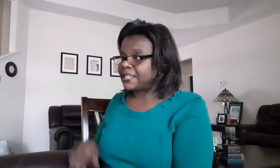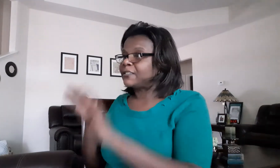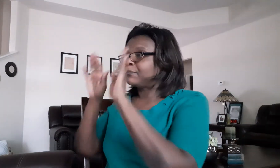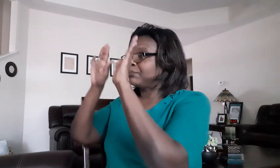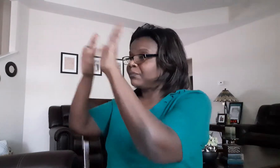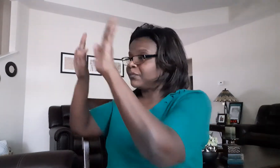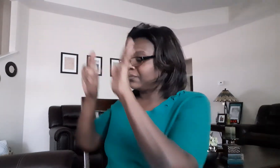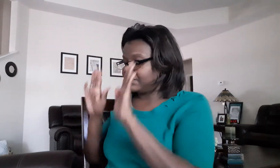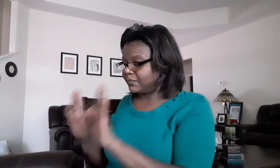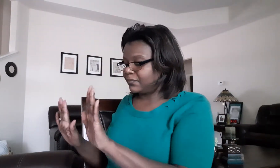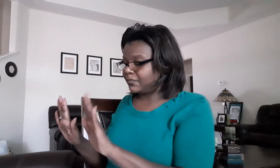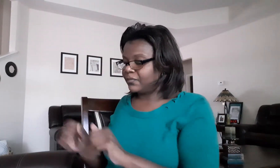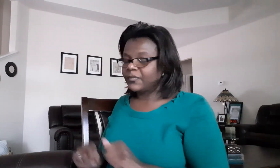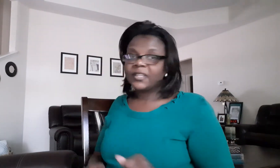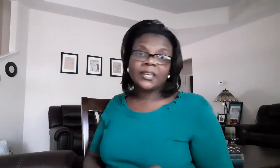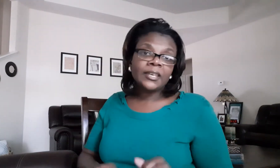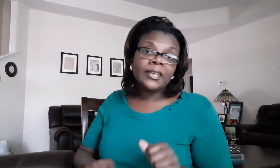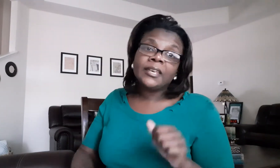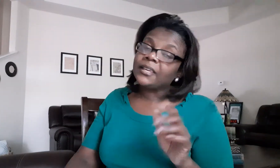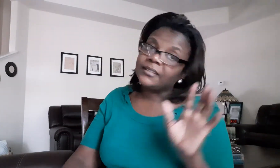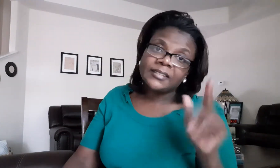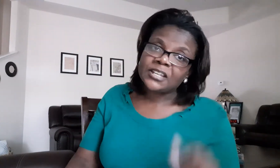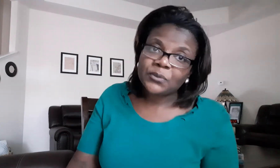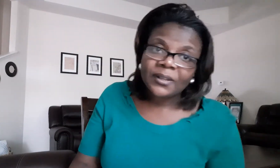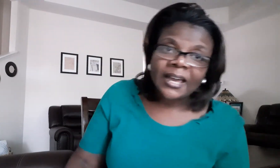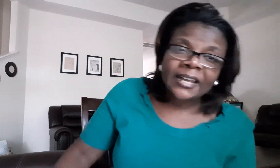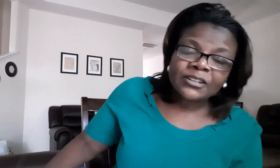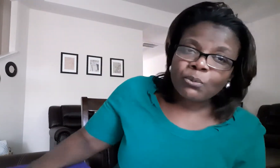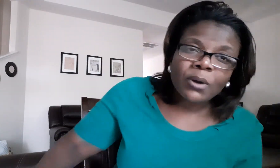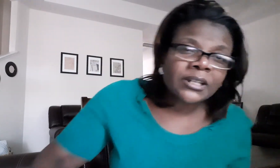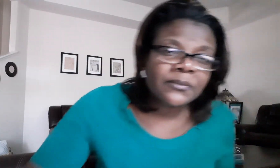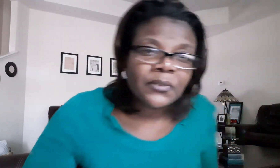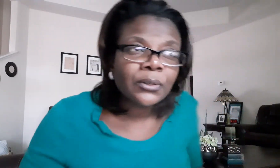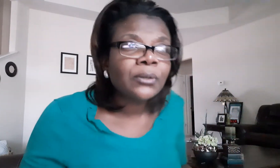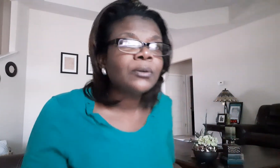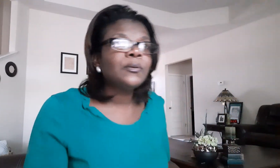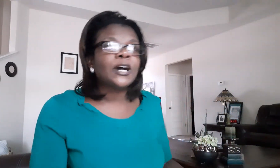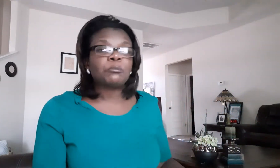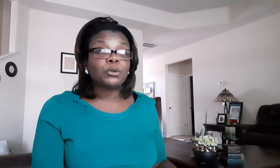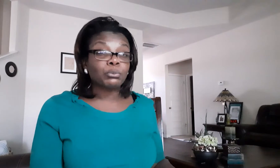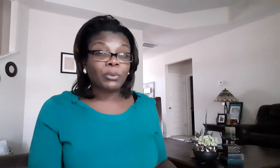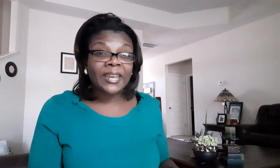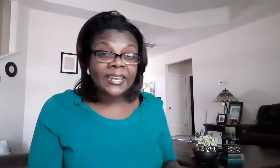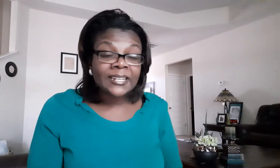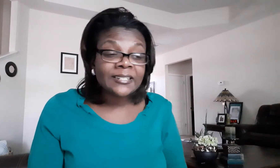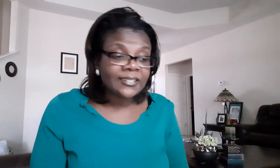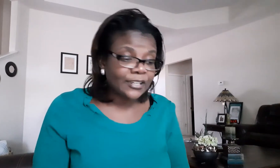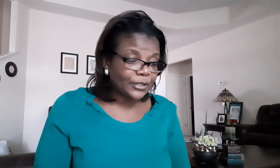it stands for a lot wonderful um great um